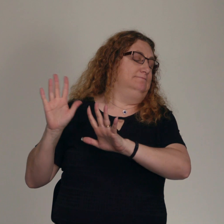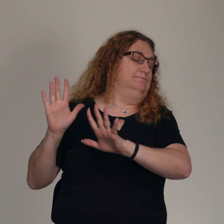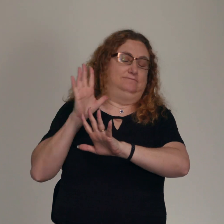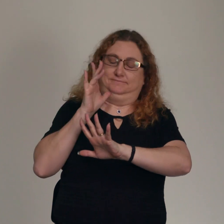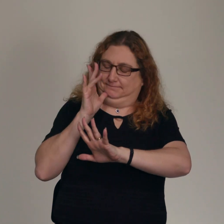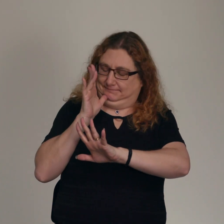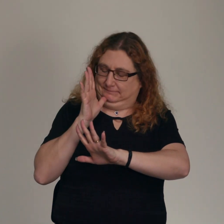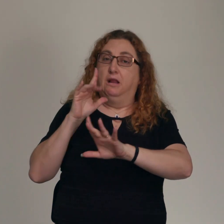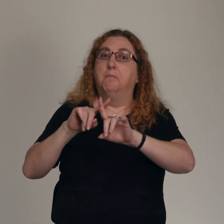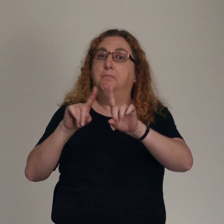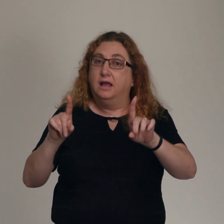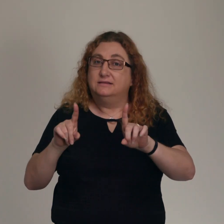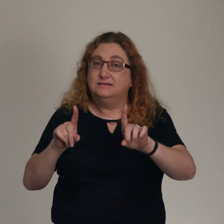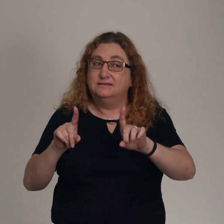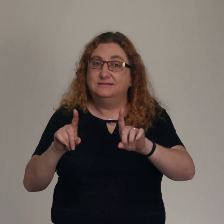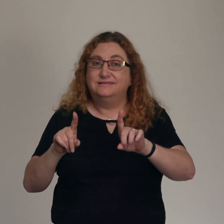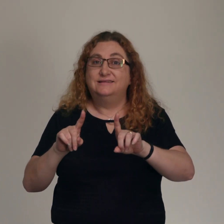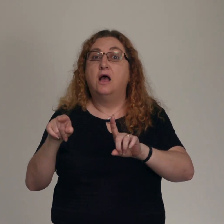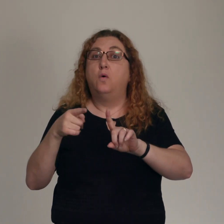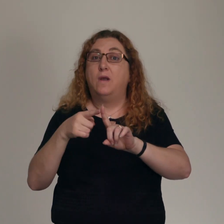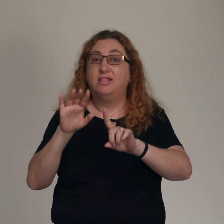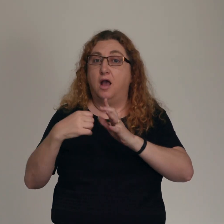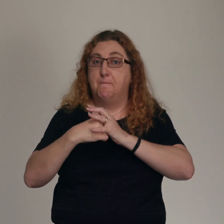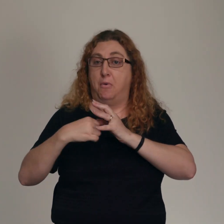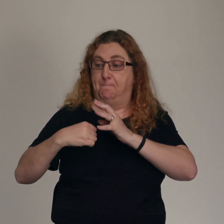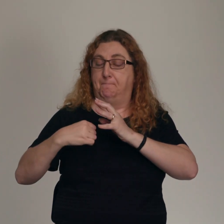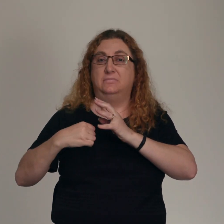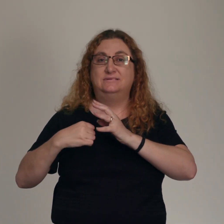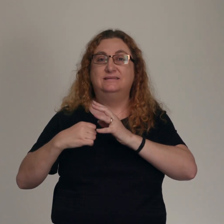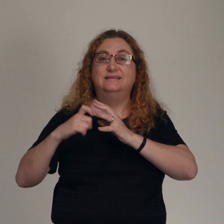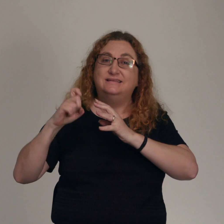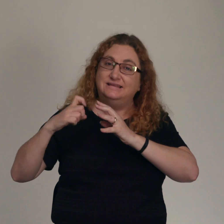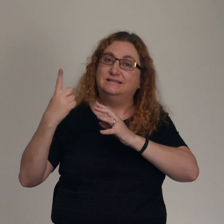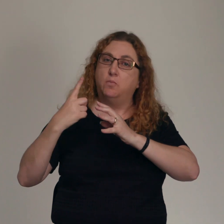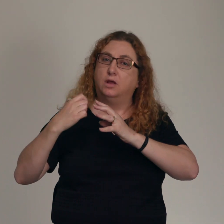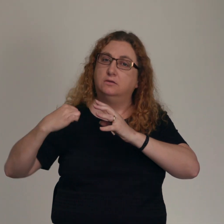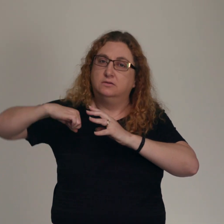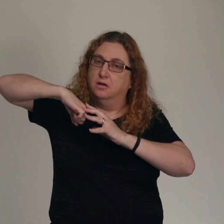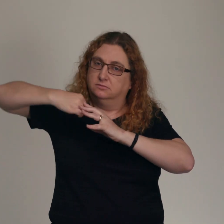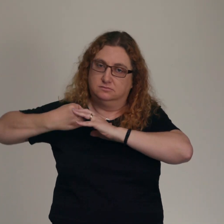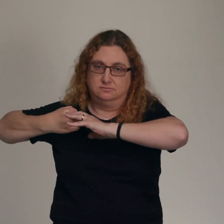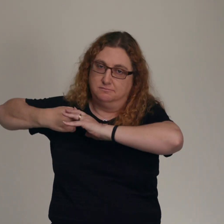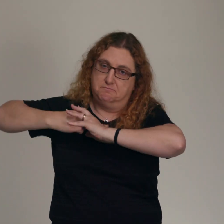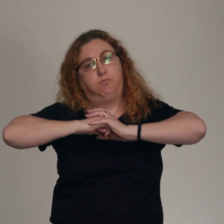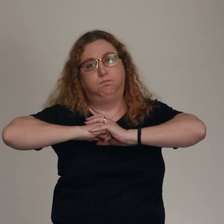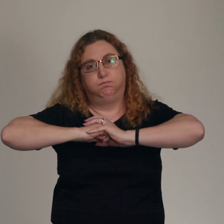But what you need when your shoulder is dislocated is for someone who knows what they're doing to put it back in its place.